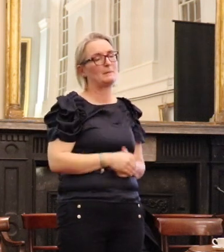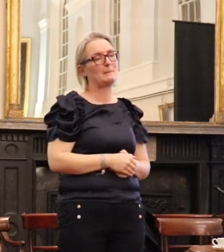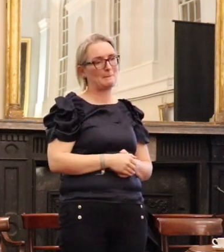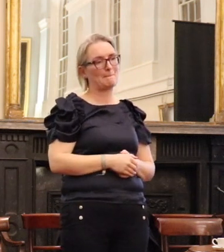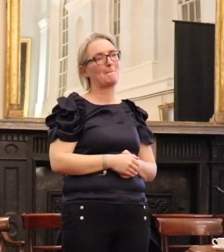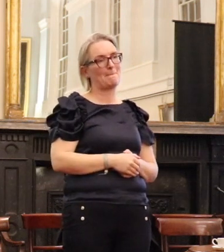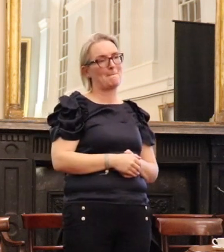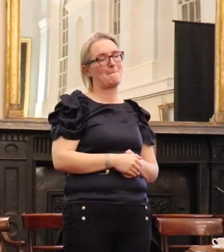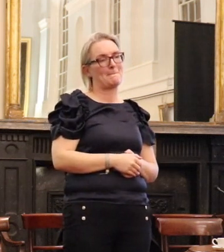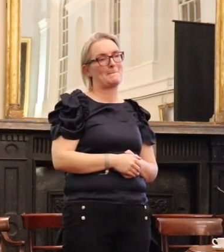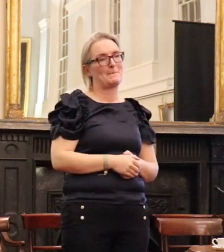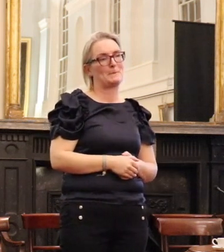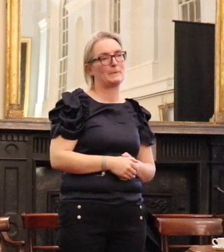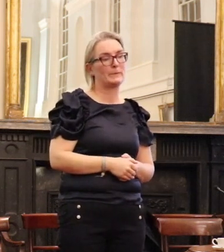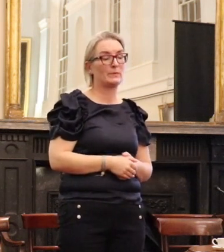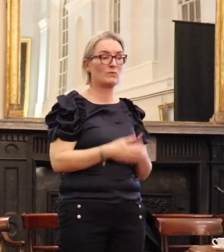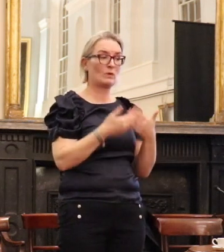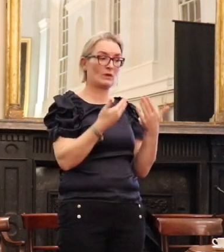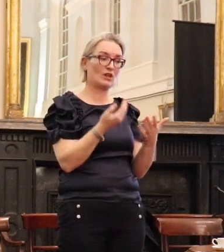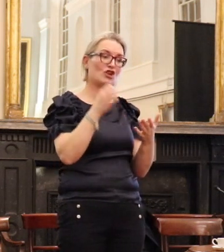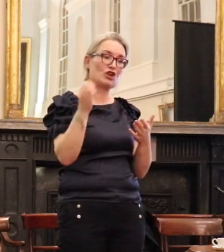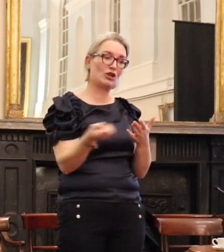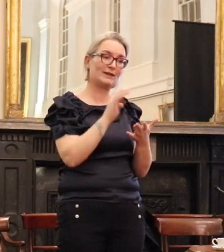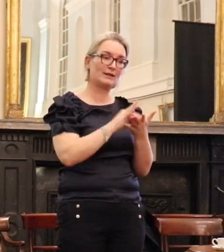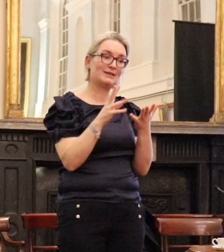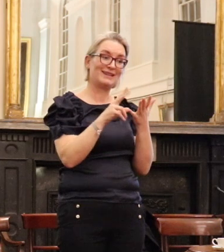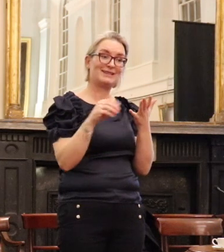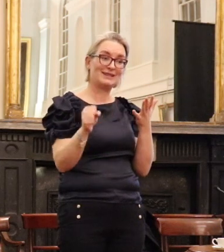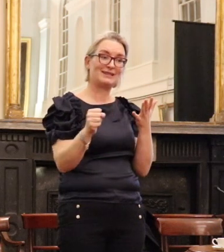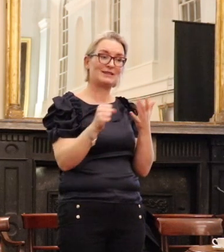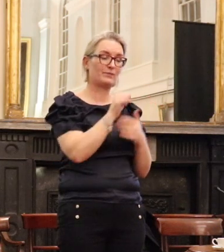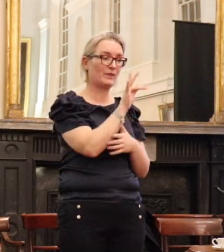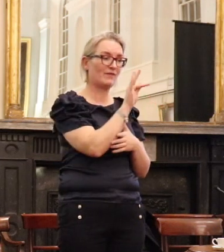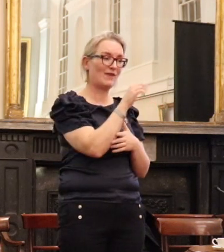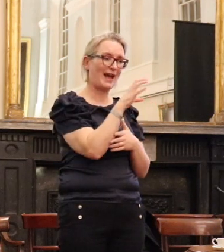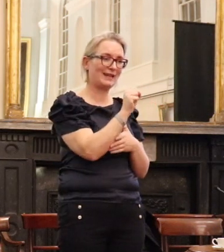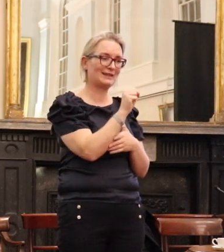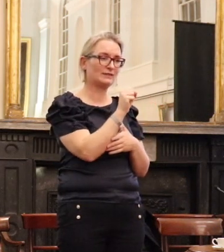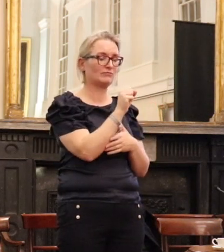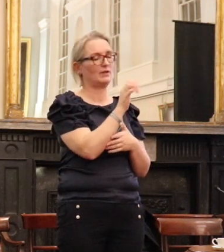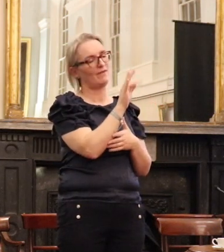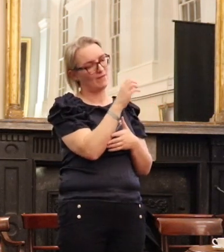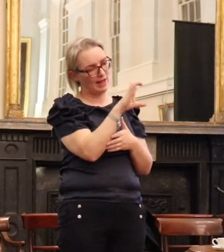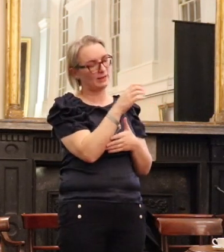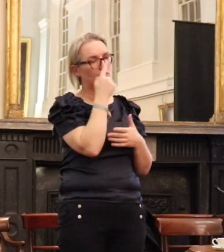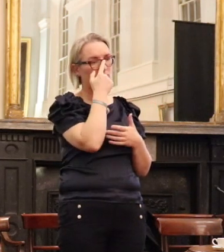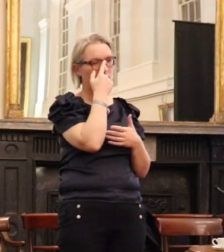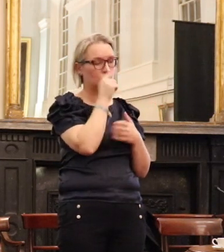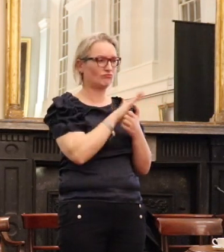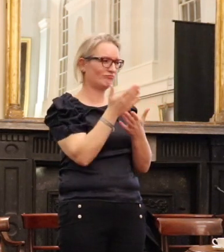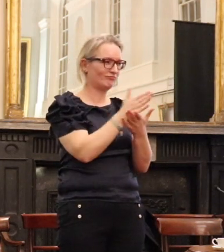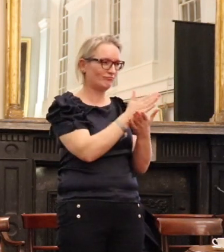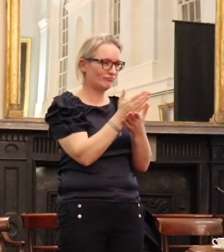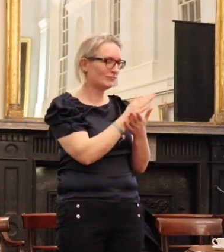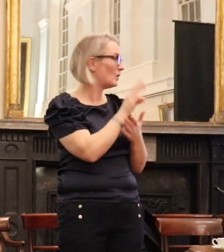about this engagement. But in the early 1980s, flankers had a bit of a crossroads because the scheme had just been established. And the